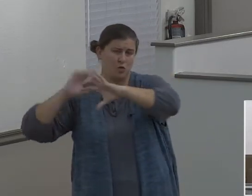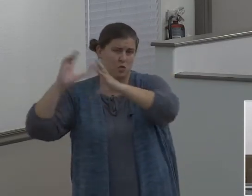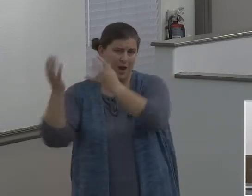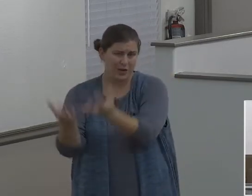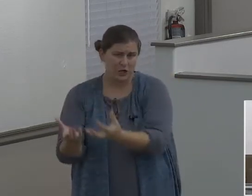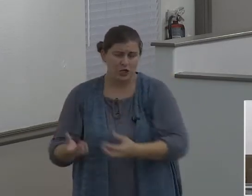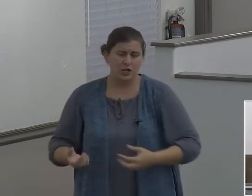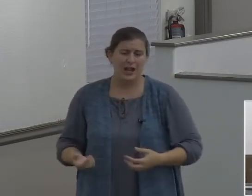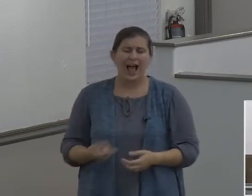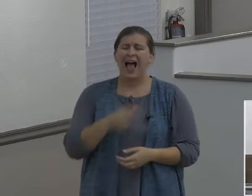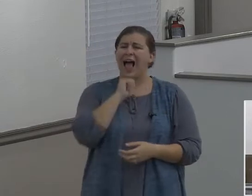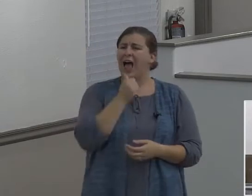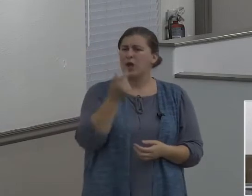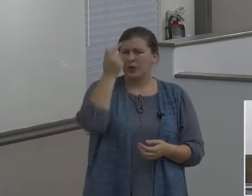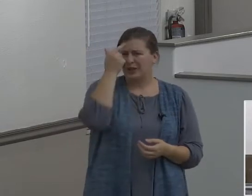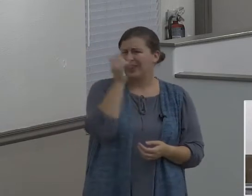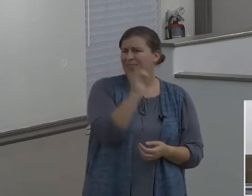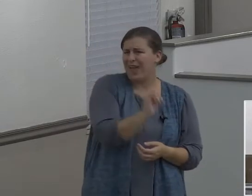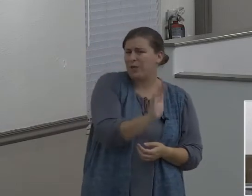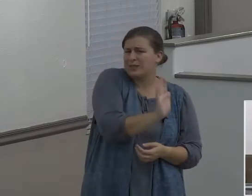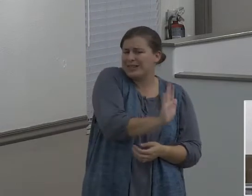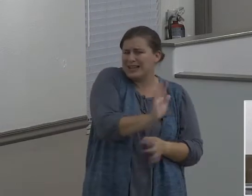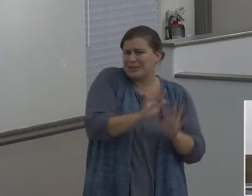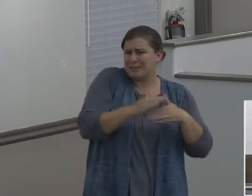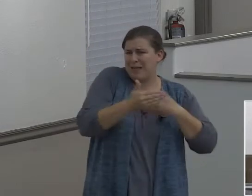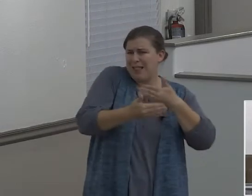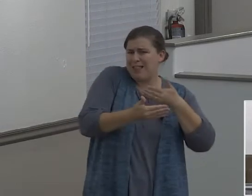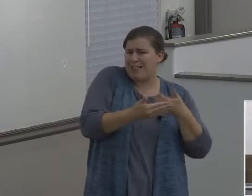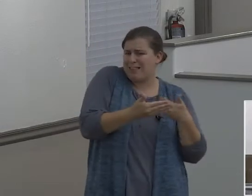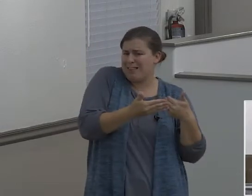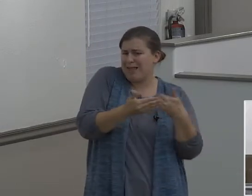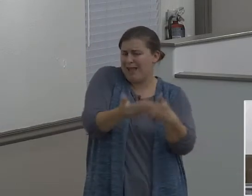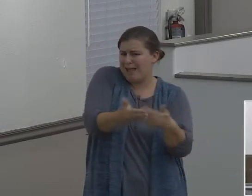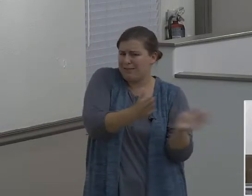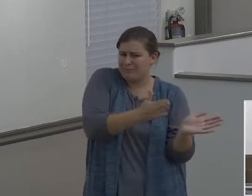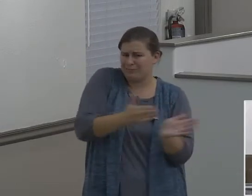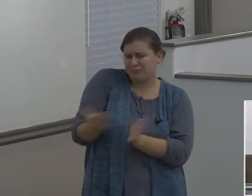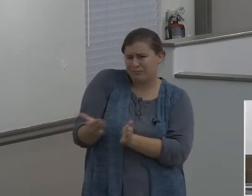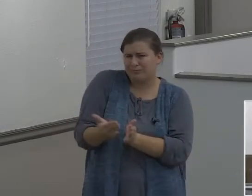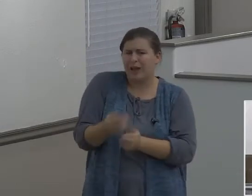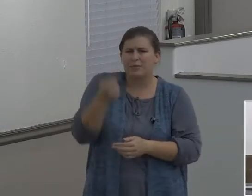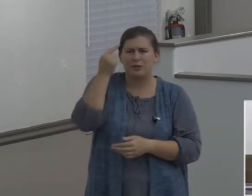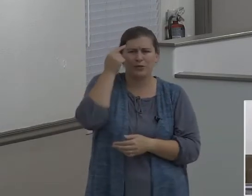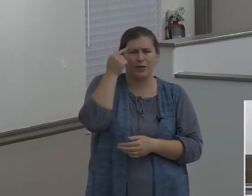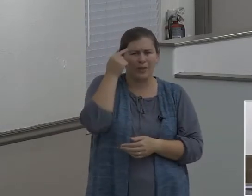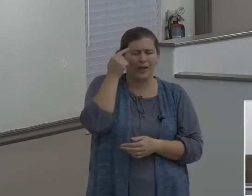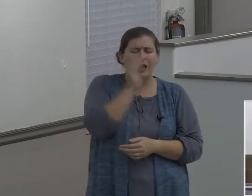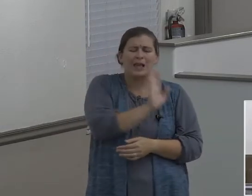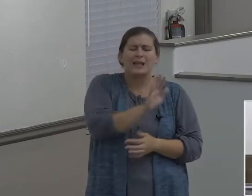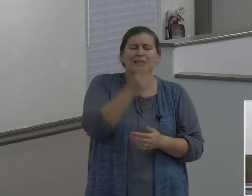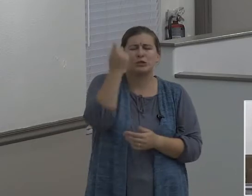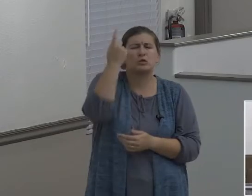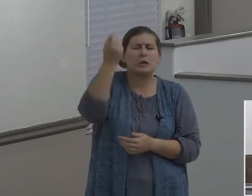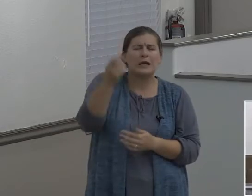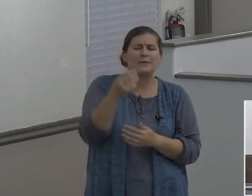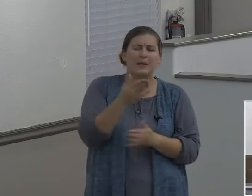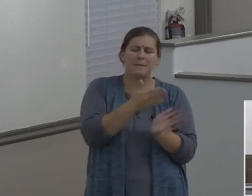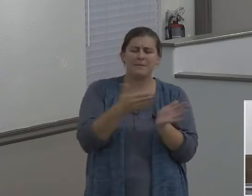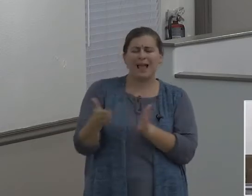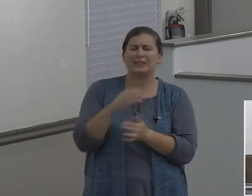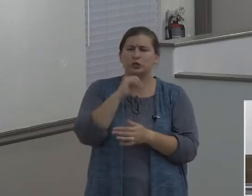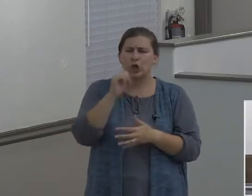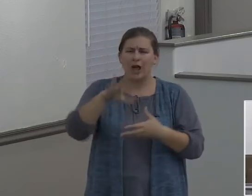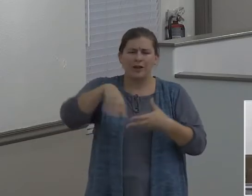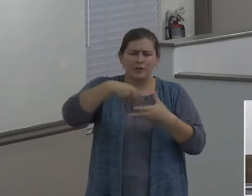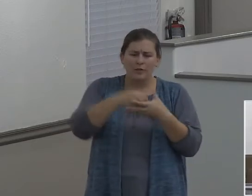had in mind. I'm sure in all of his dreams and his ambitions and all of his plans, it didn't include the utter destruction of his whole family.